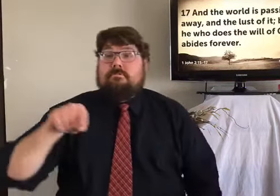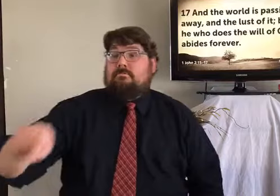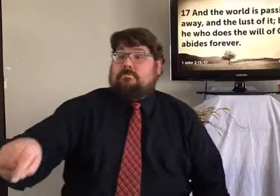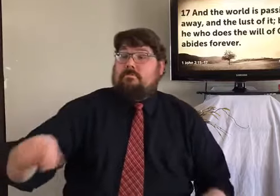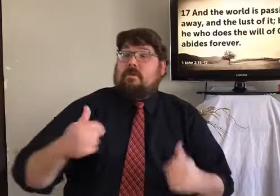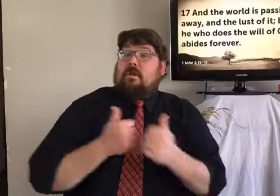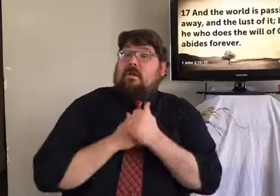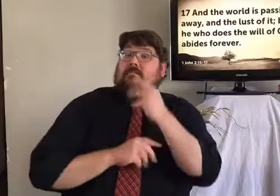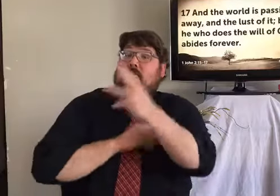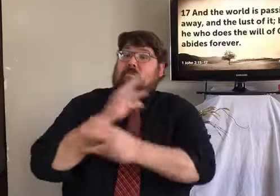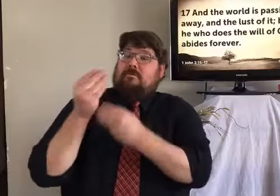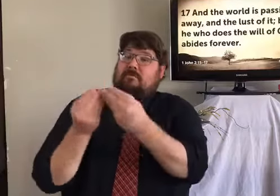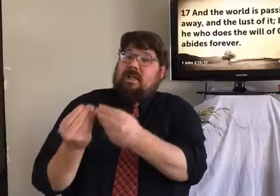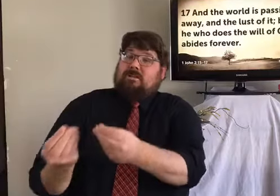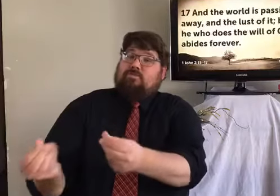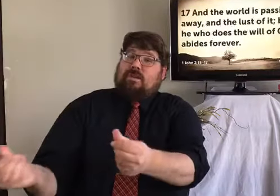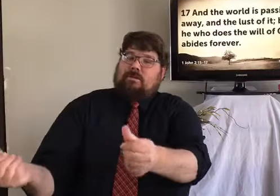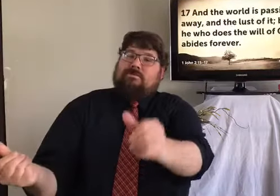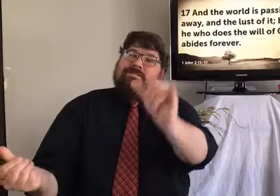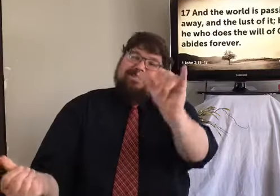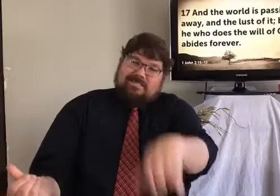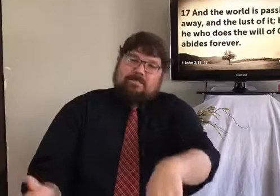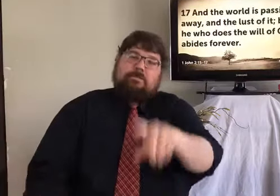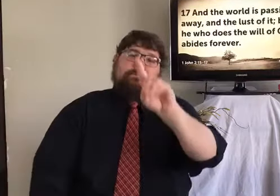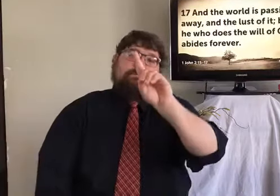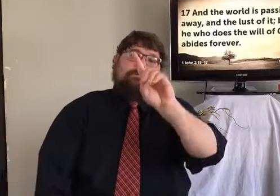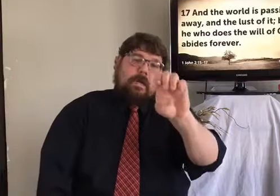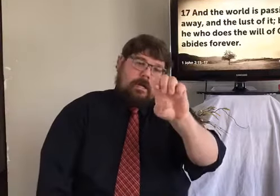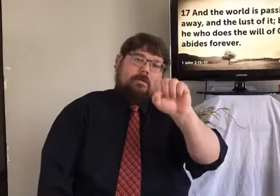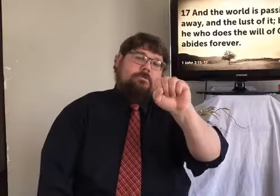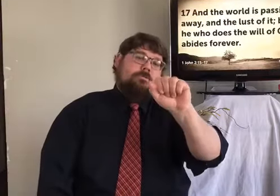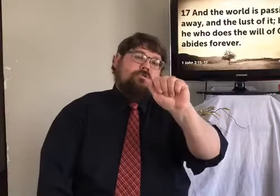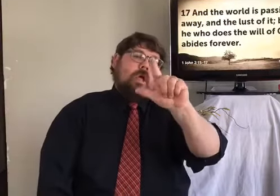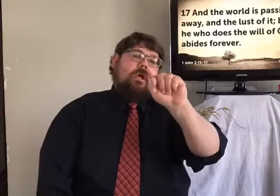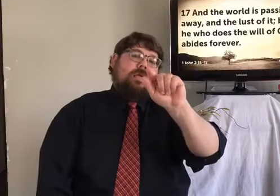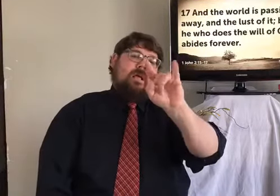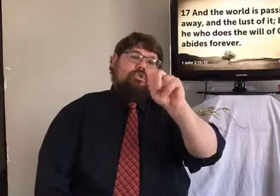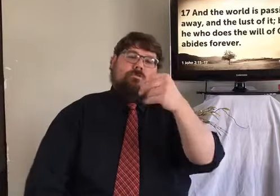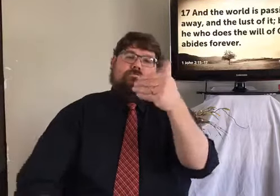of God abides forever. Those who love the world, they pass away.